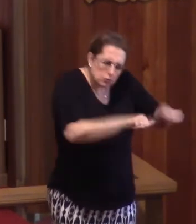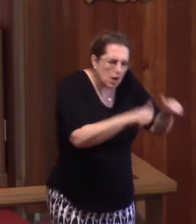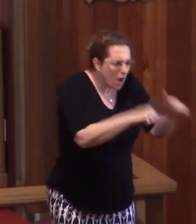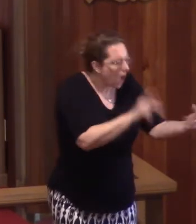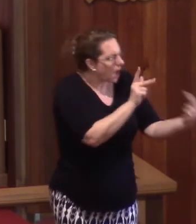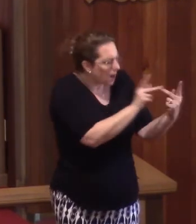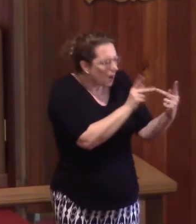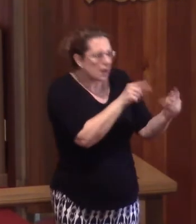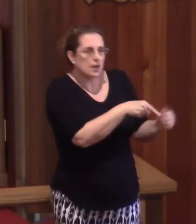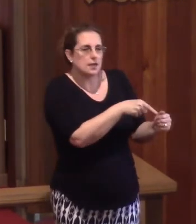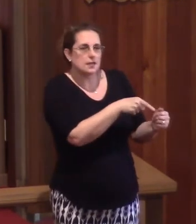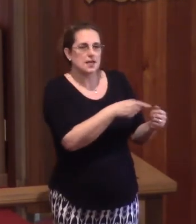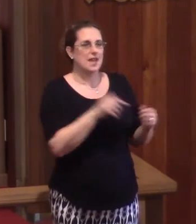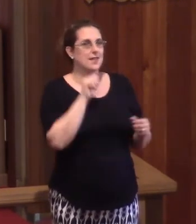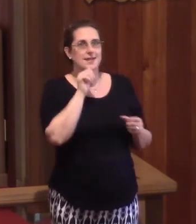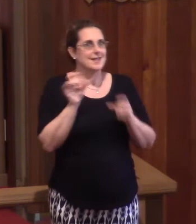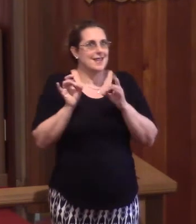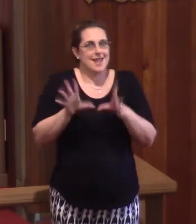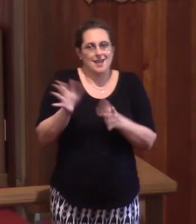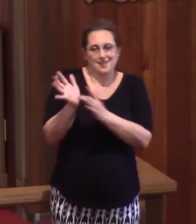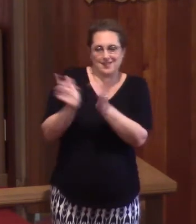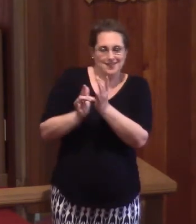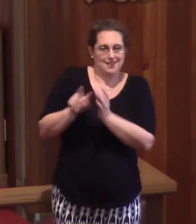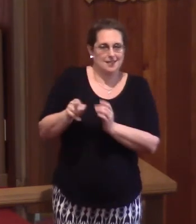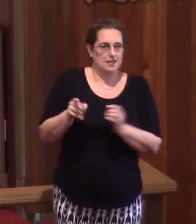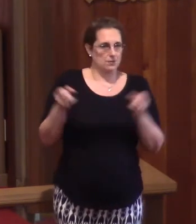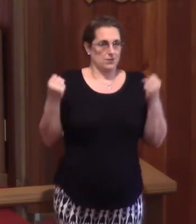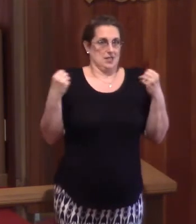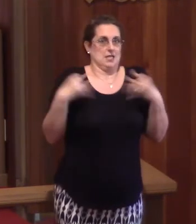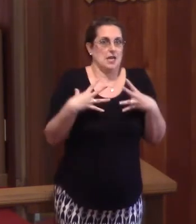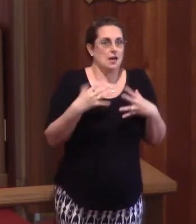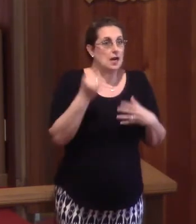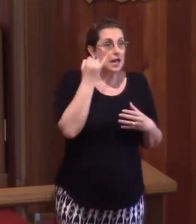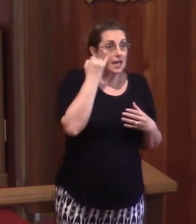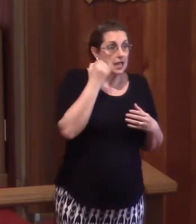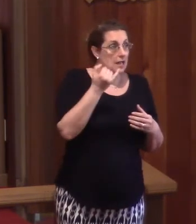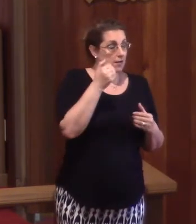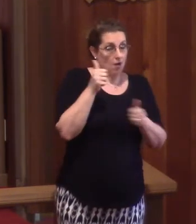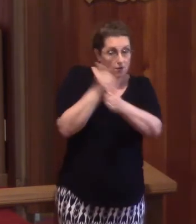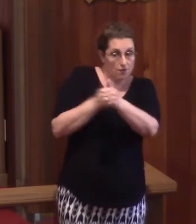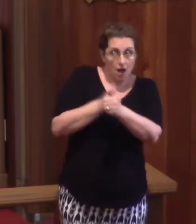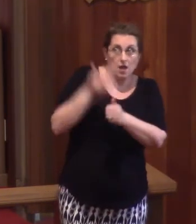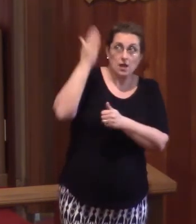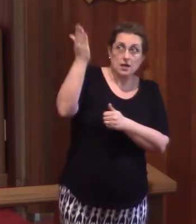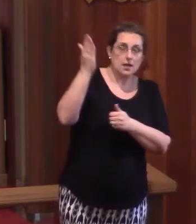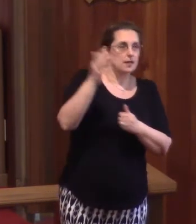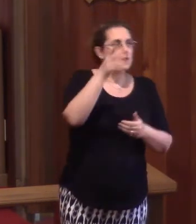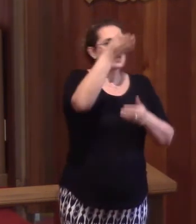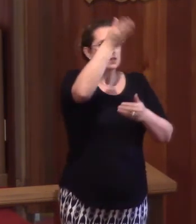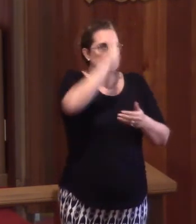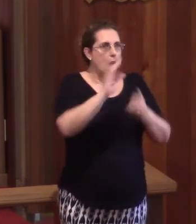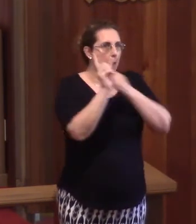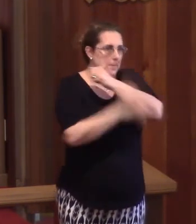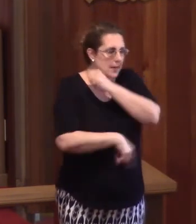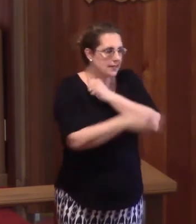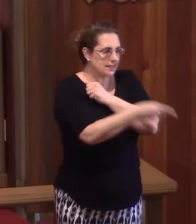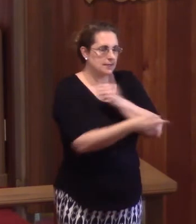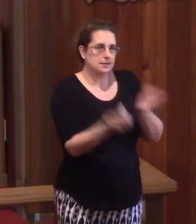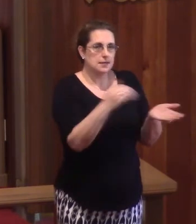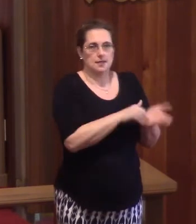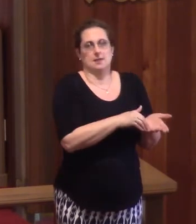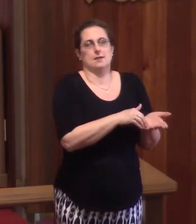And that's why they didn't like Jesus. Because they were afraid that if they follow this guy. God will punish them again.